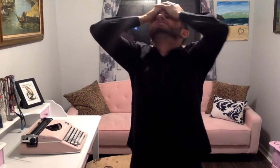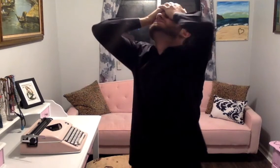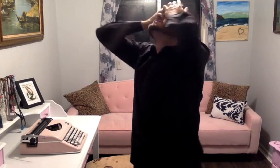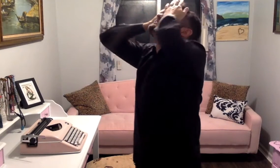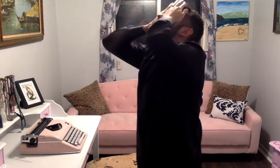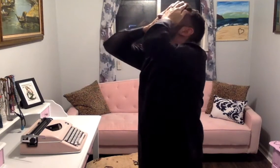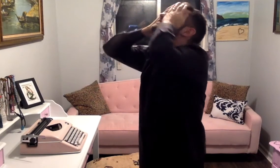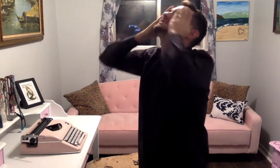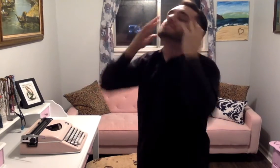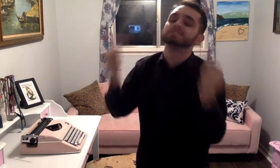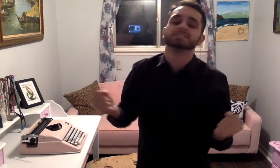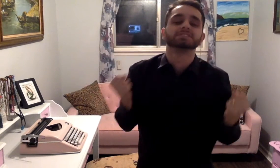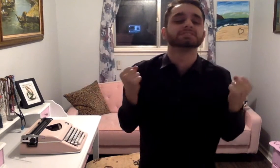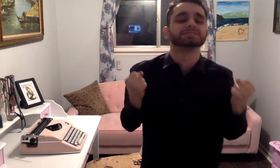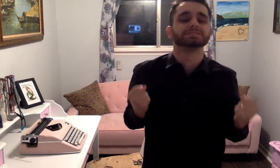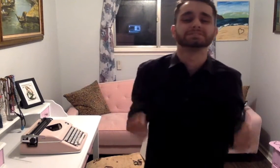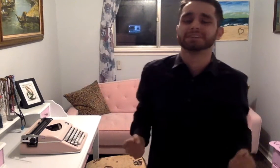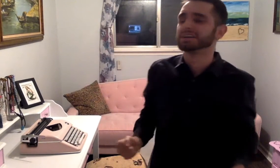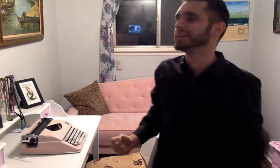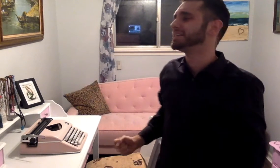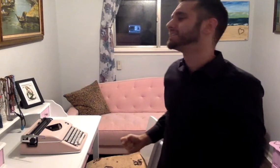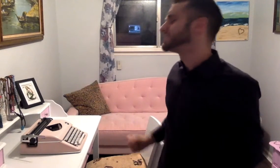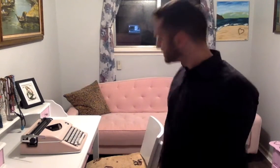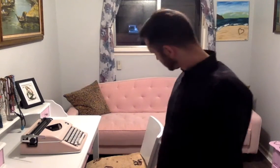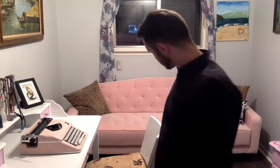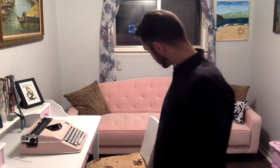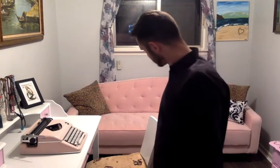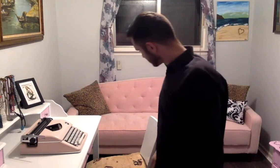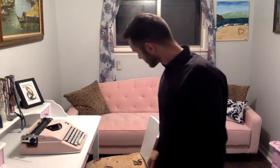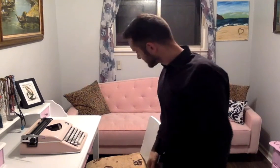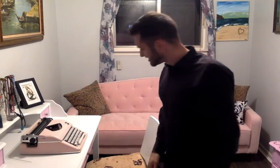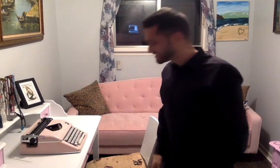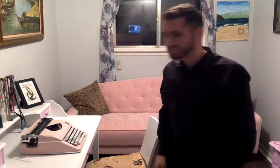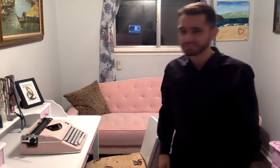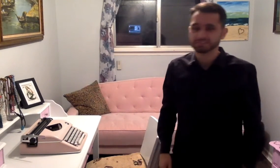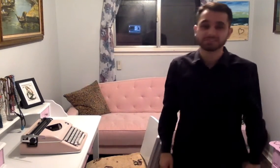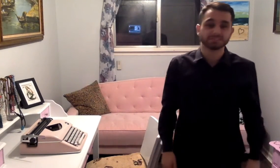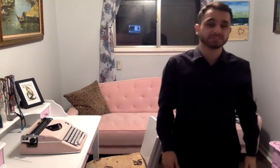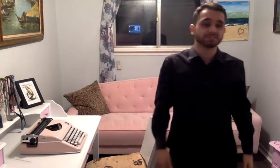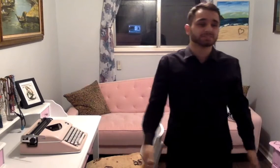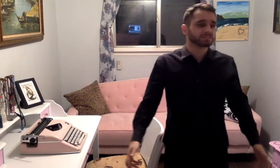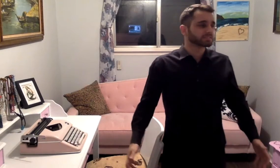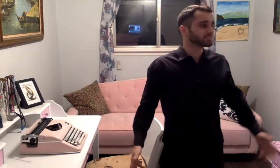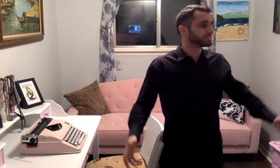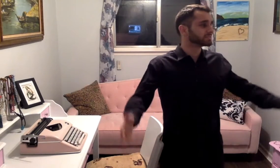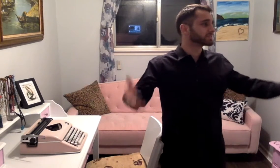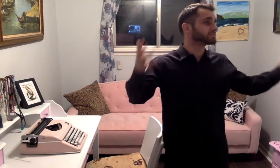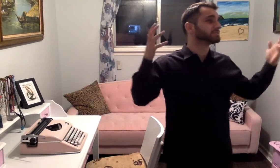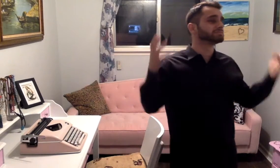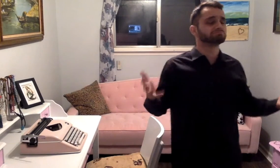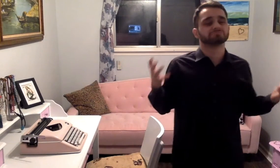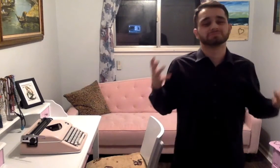Like a dad. And I'm It's my